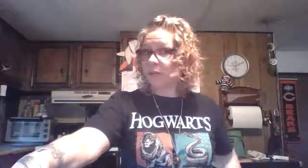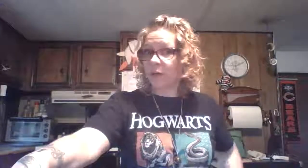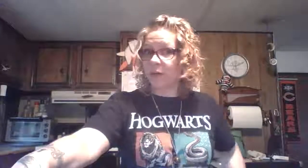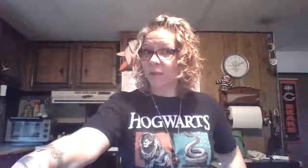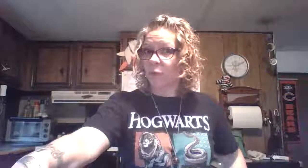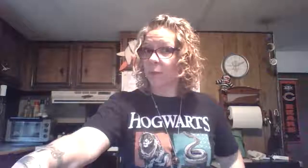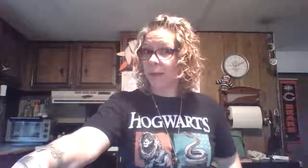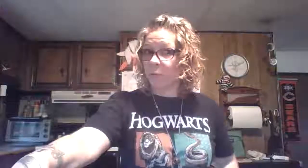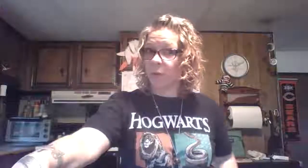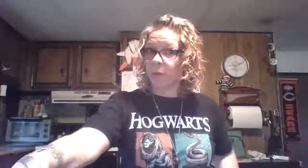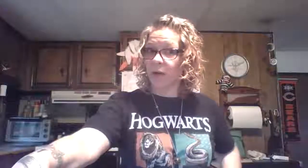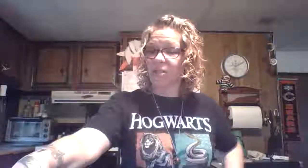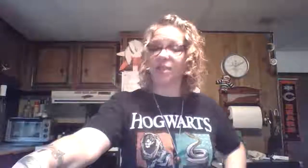going through our paperwork projects?